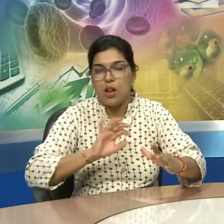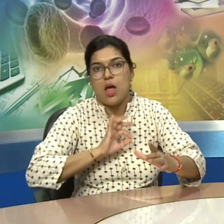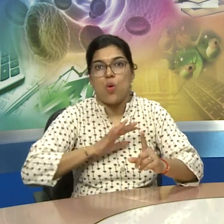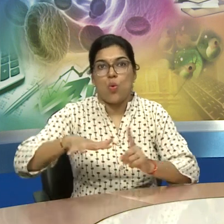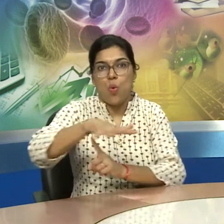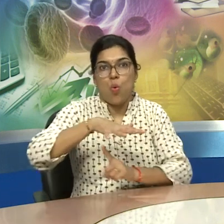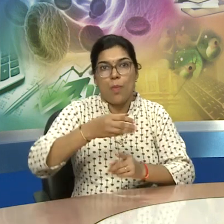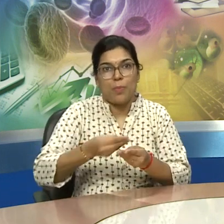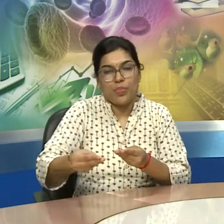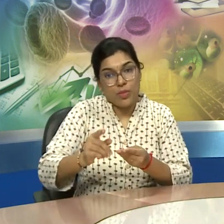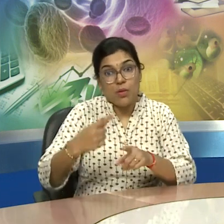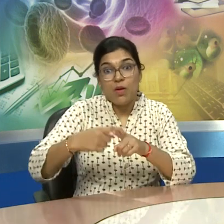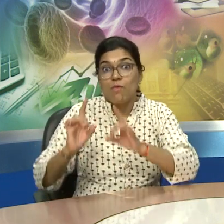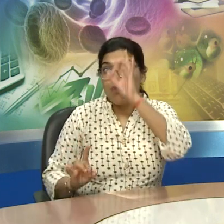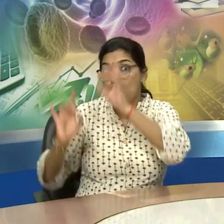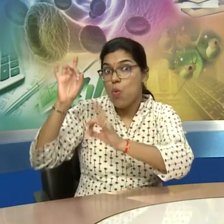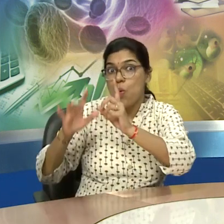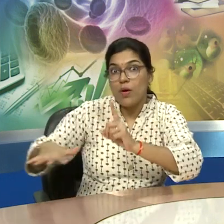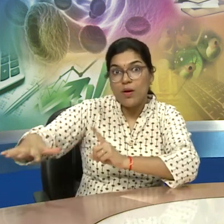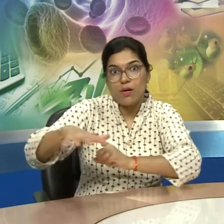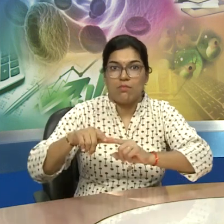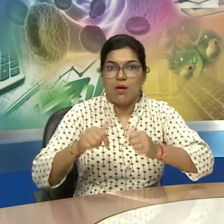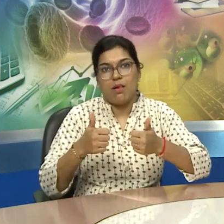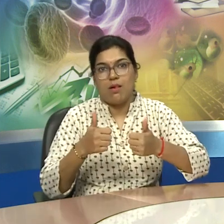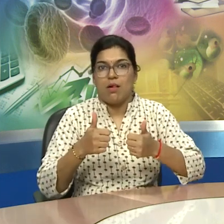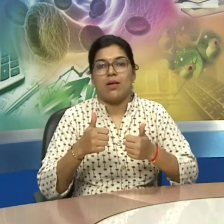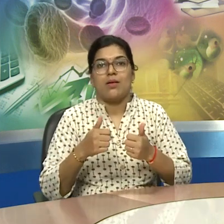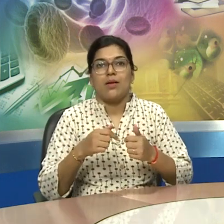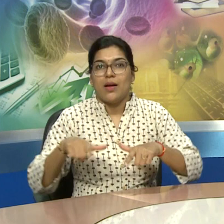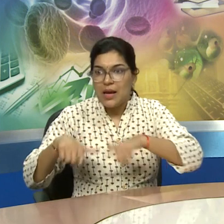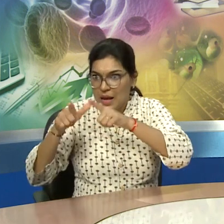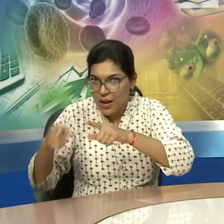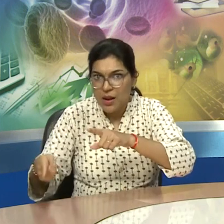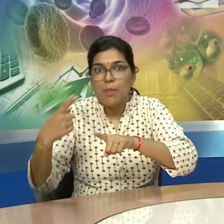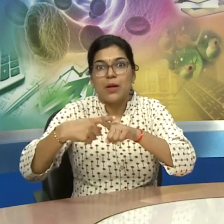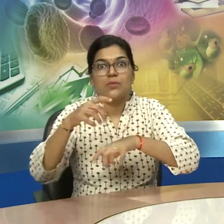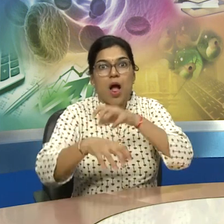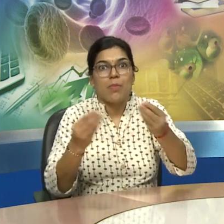located on the edge of forests where plants and animals were abundant